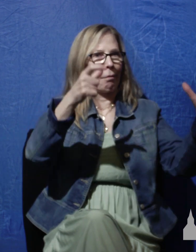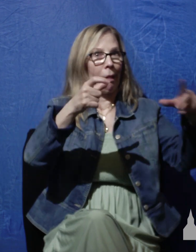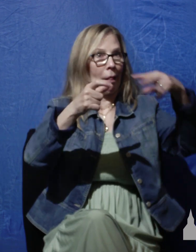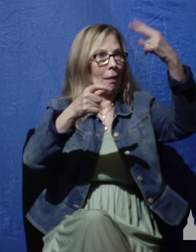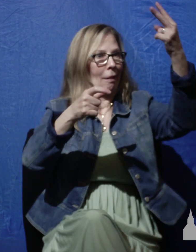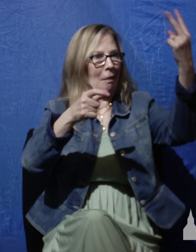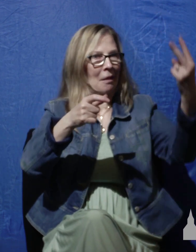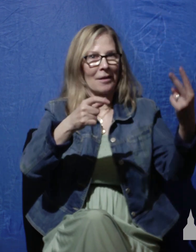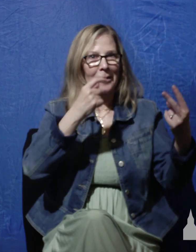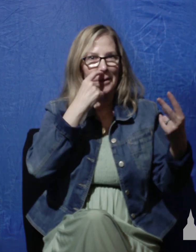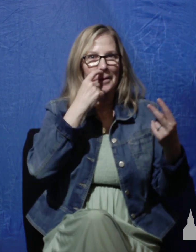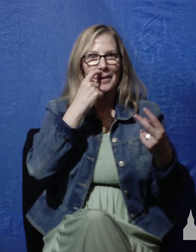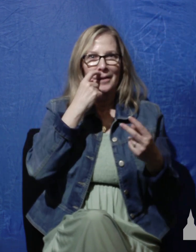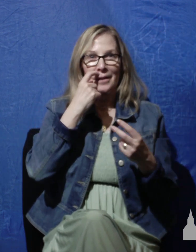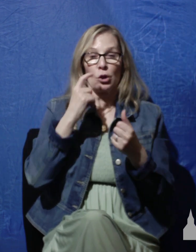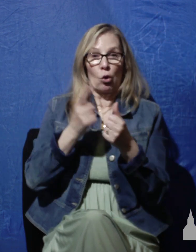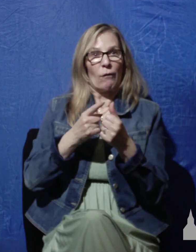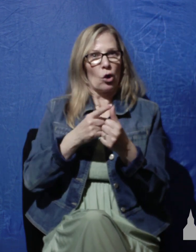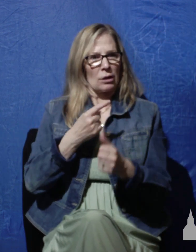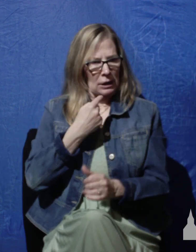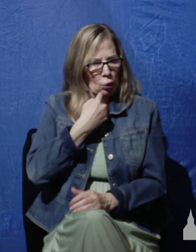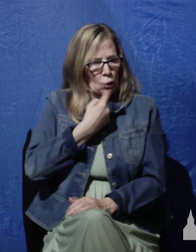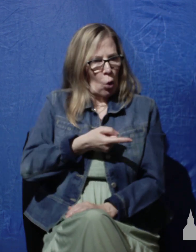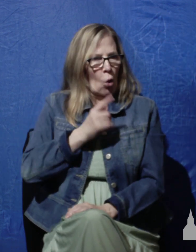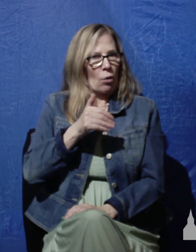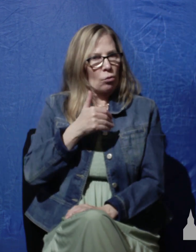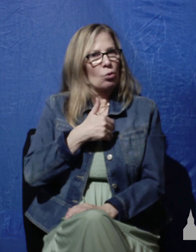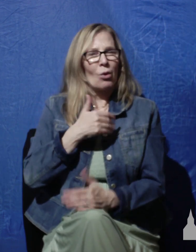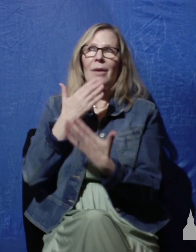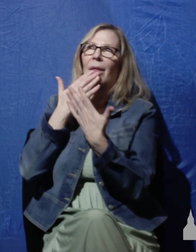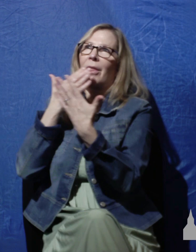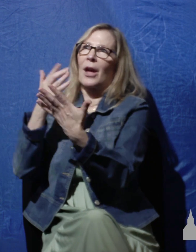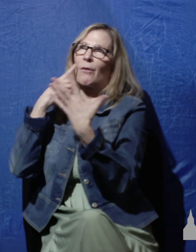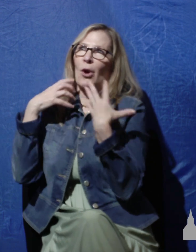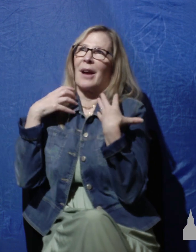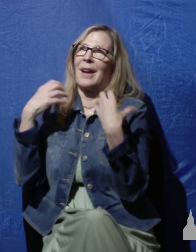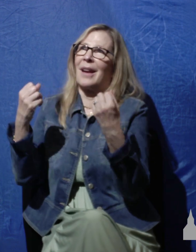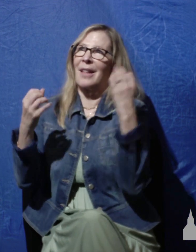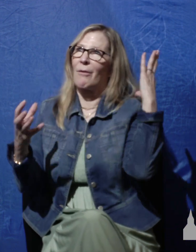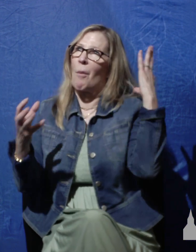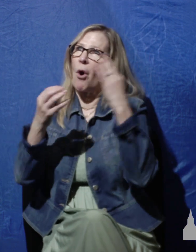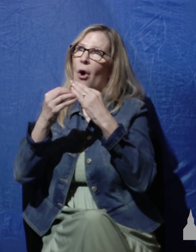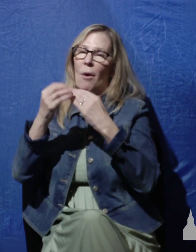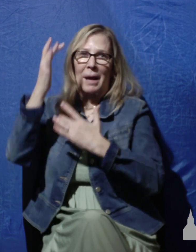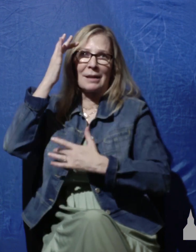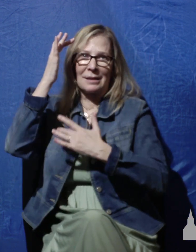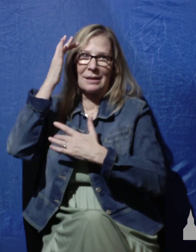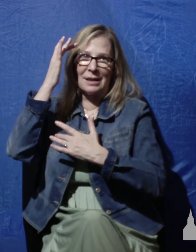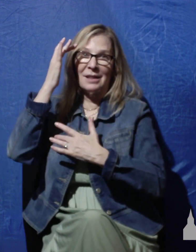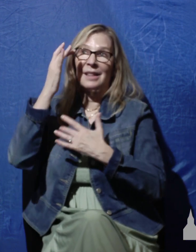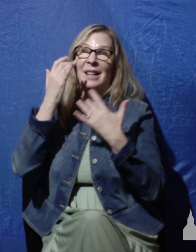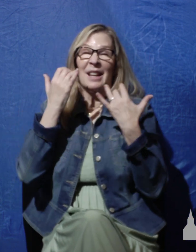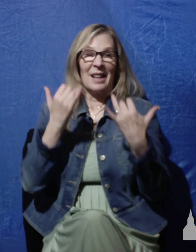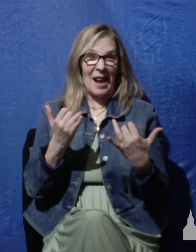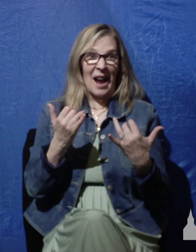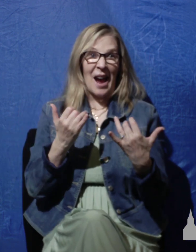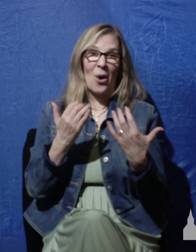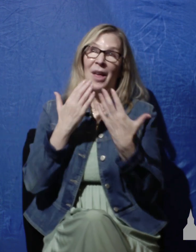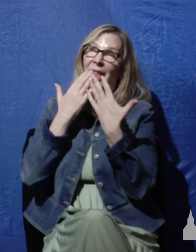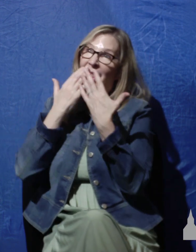soul to thank God for healing him from all of his illnesses David now tells his soul to thank God for delivering him from death.